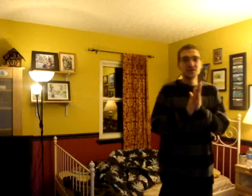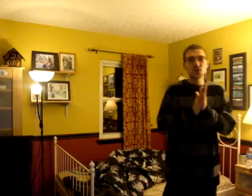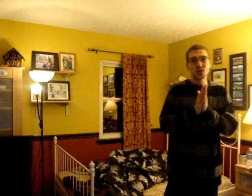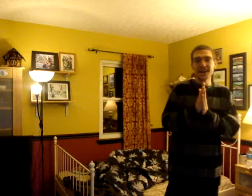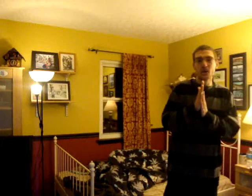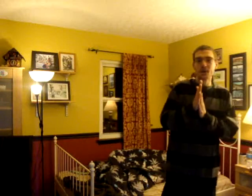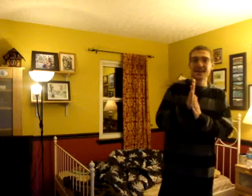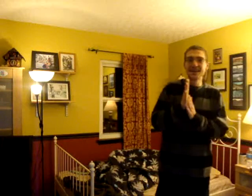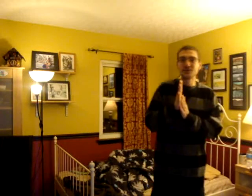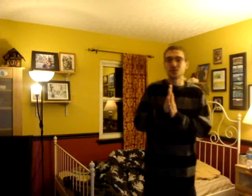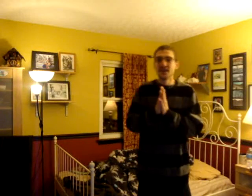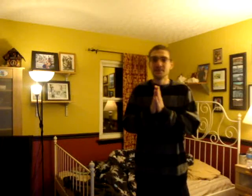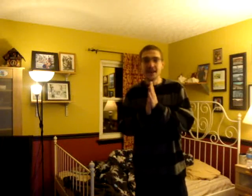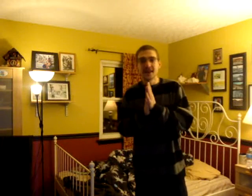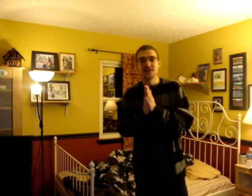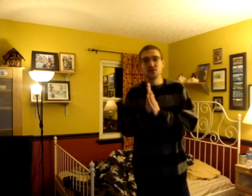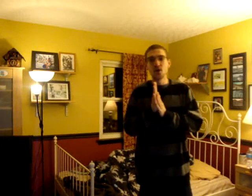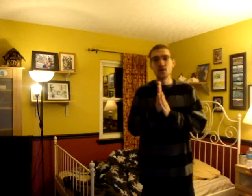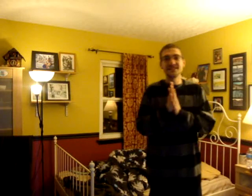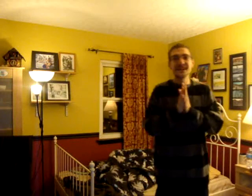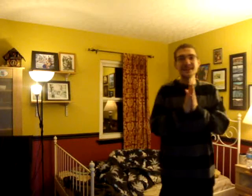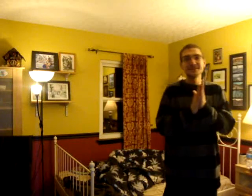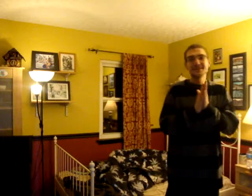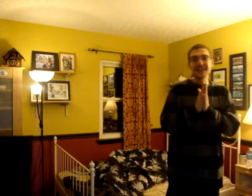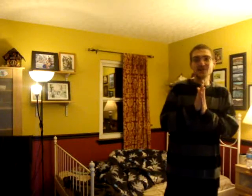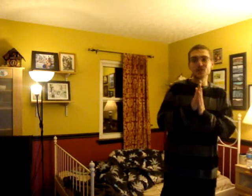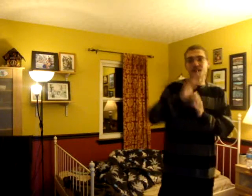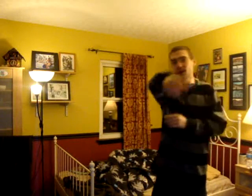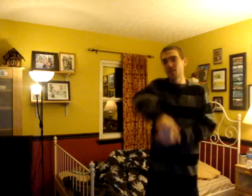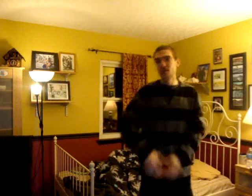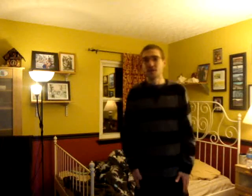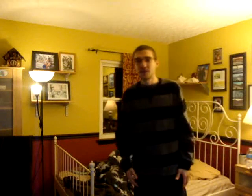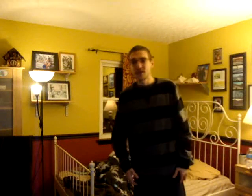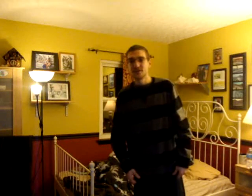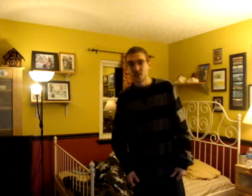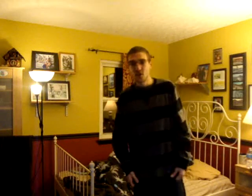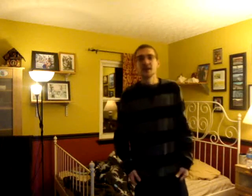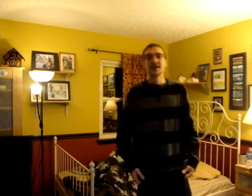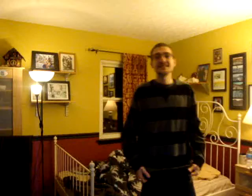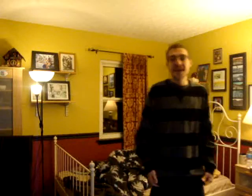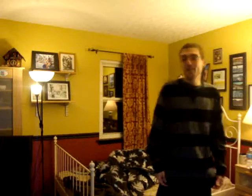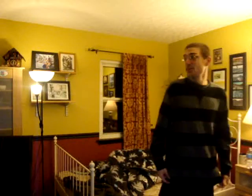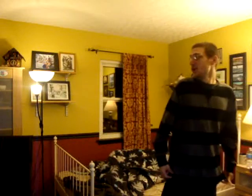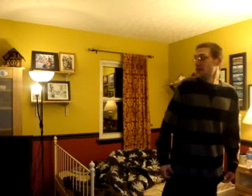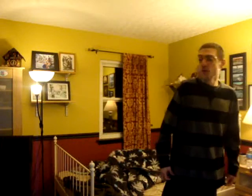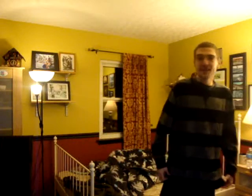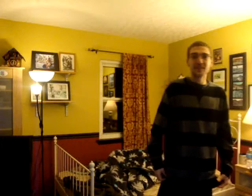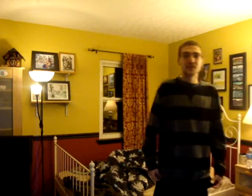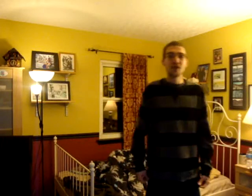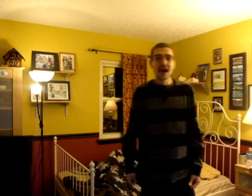put your head on the mantle. Yeah, cause you know what? Y'all insubstantial. Y'all motherfuckers know, y'all just taboo. For me to ever cry